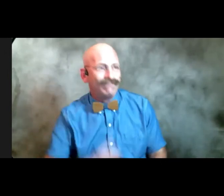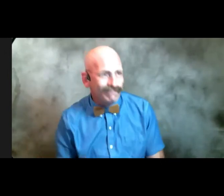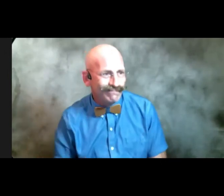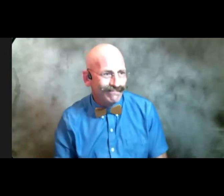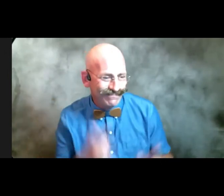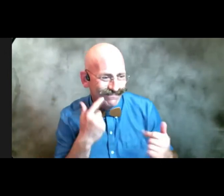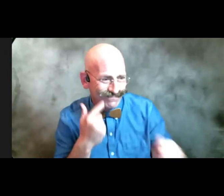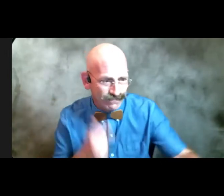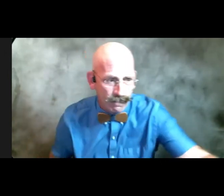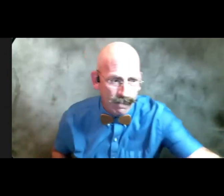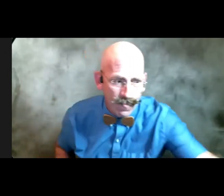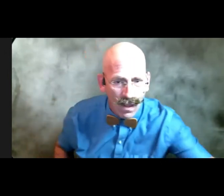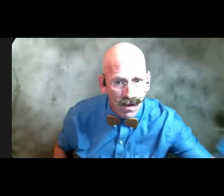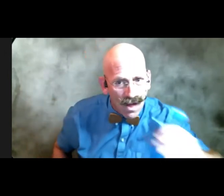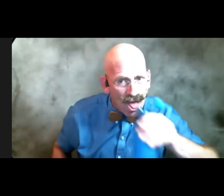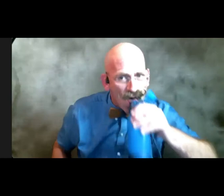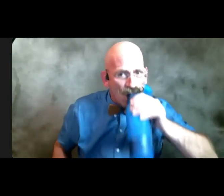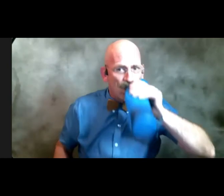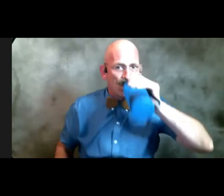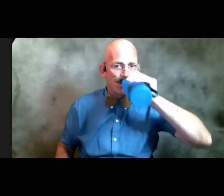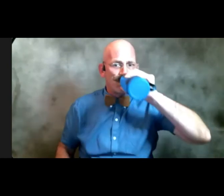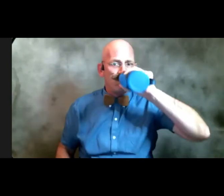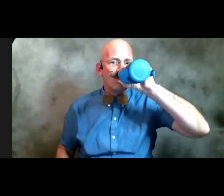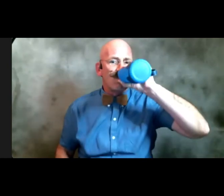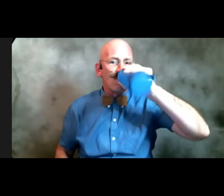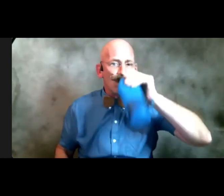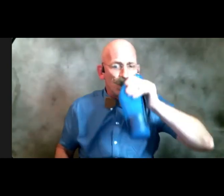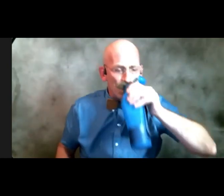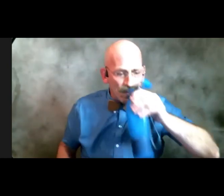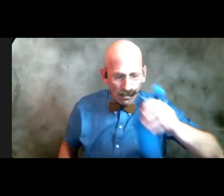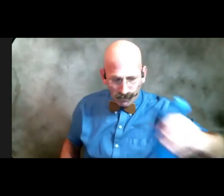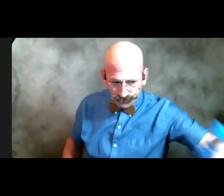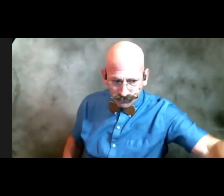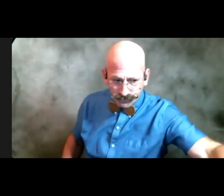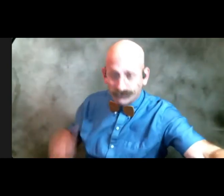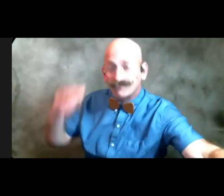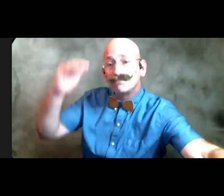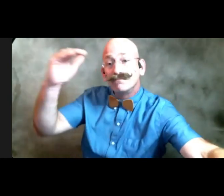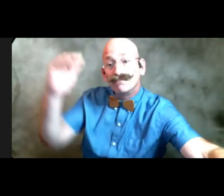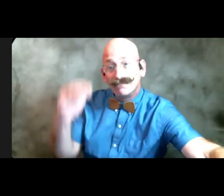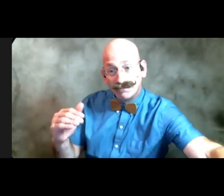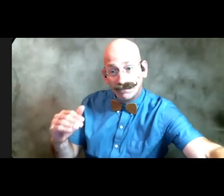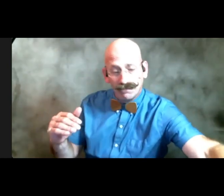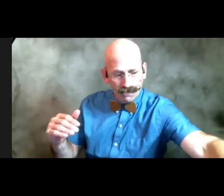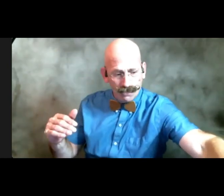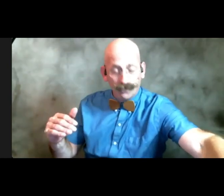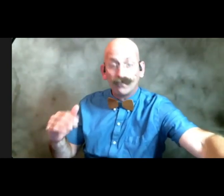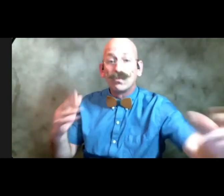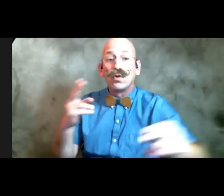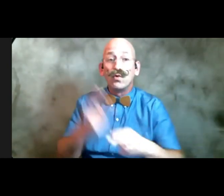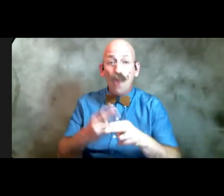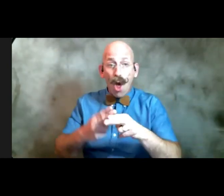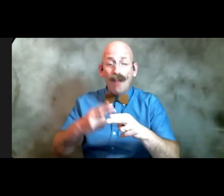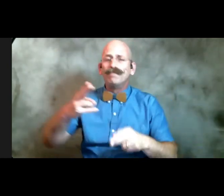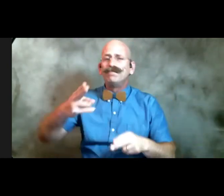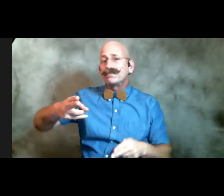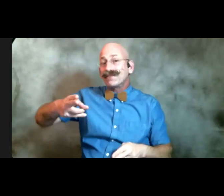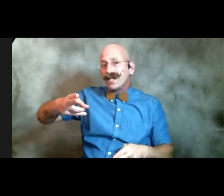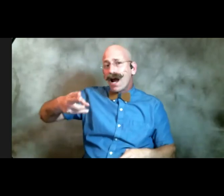couple of other poems two more okay um this is called higher mathematics